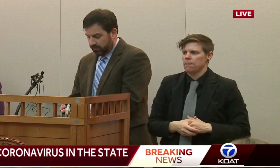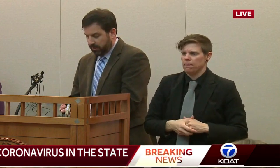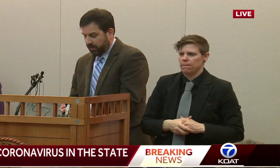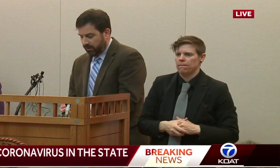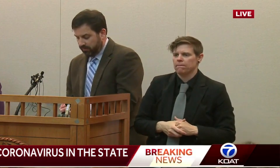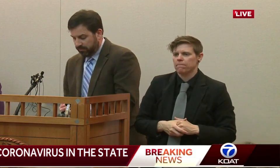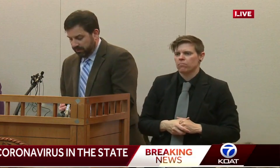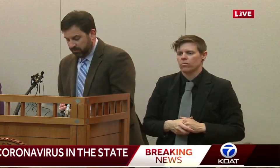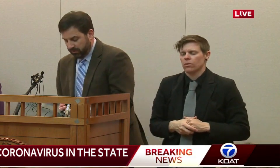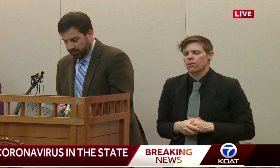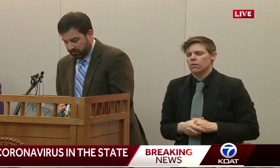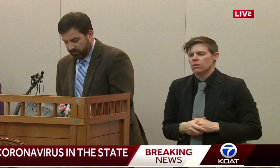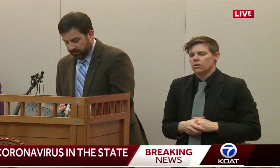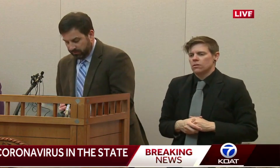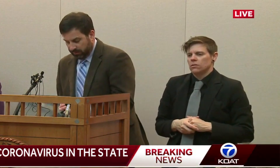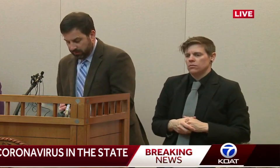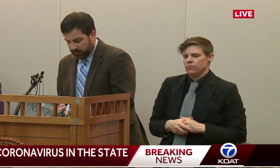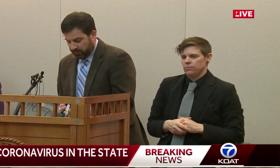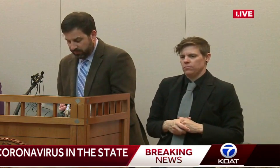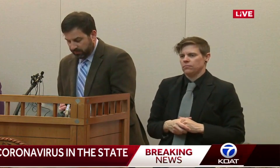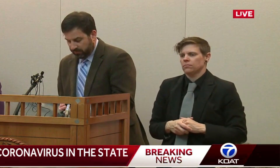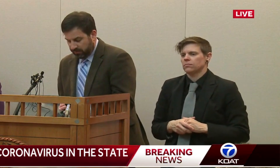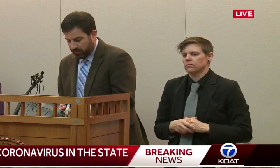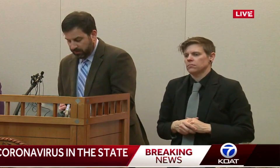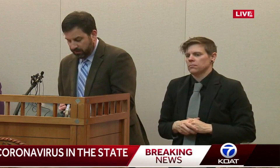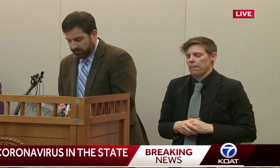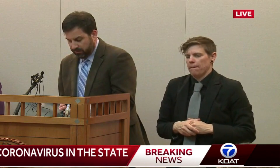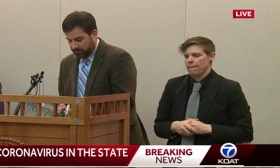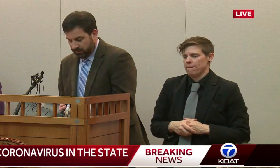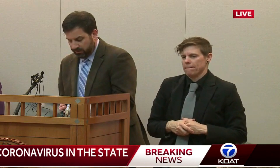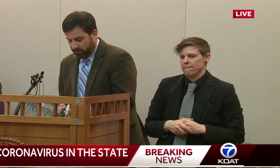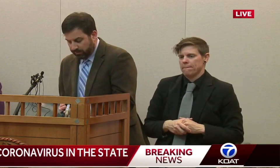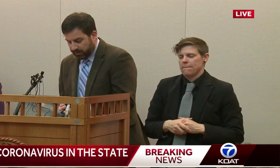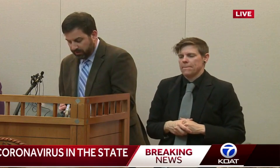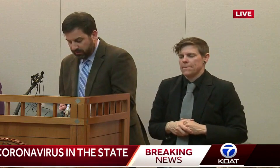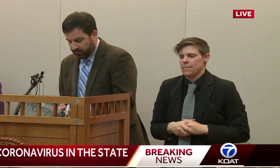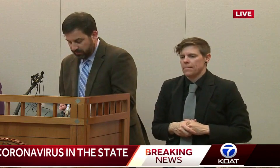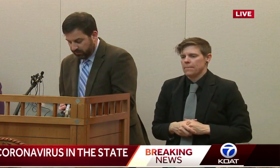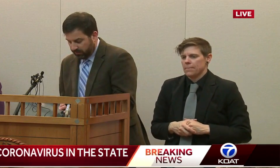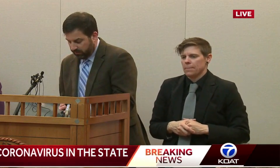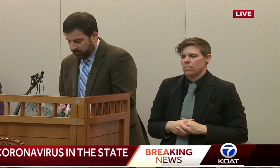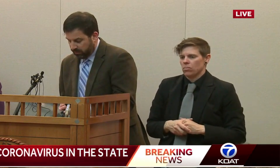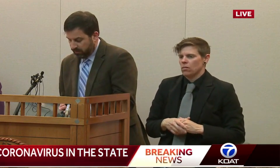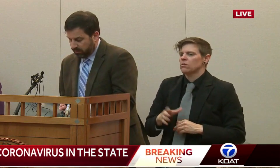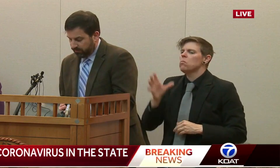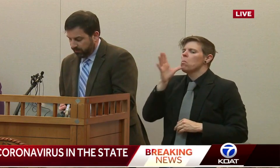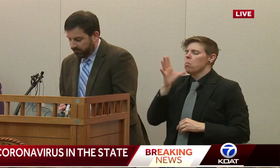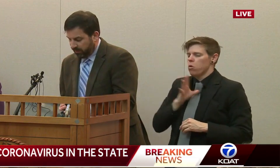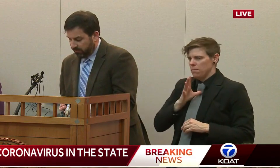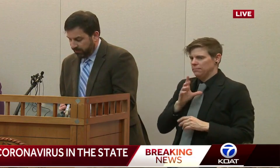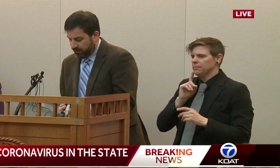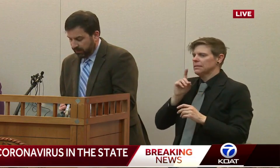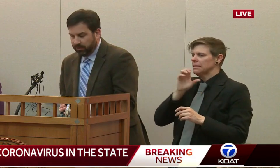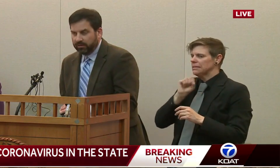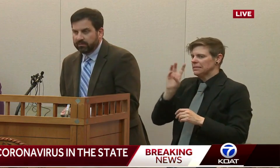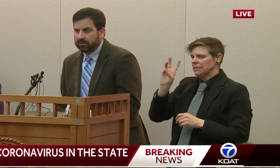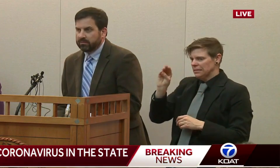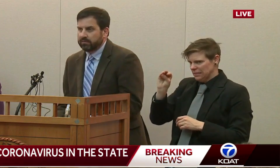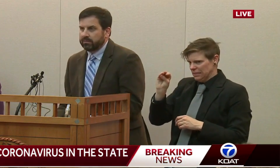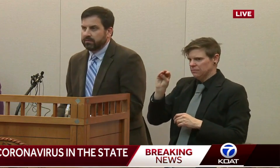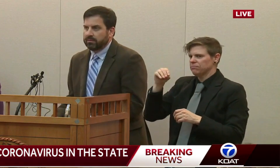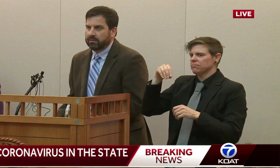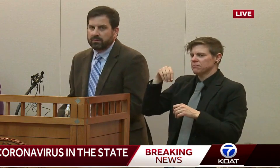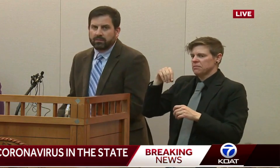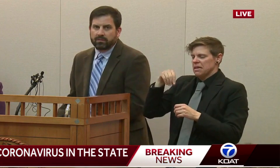The other hospitalized patient is a woman in her 60s from Santa Fe County.